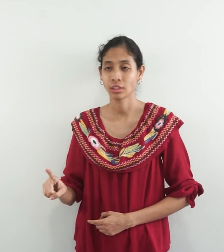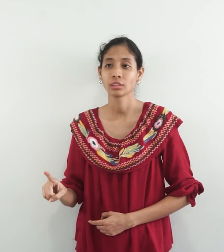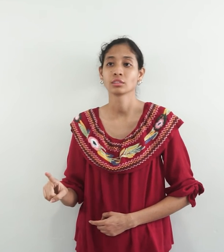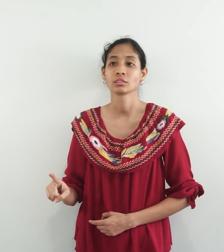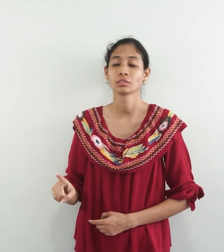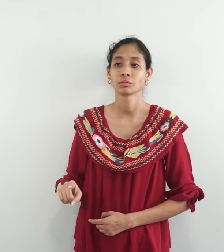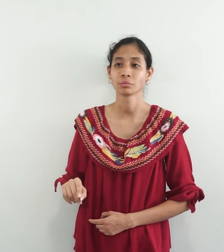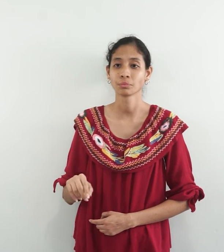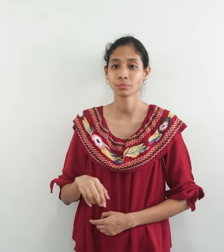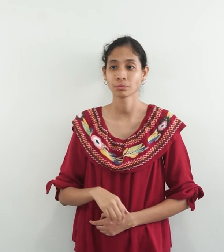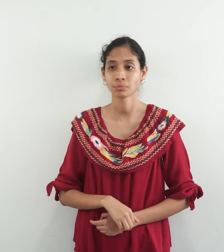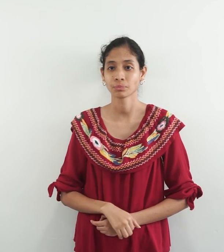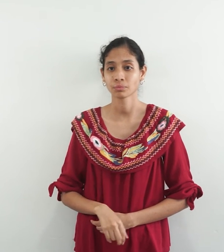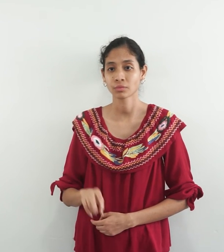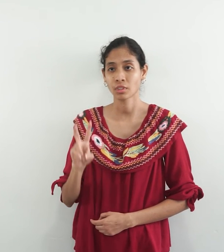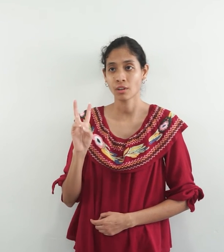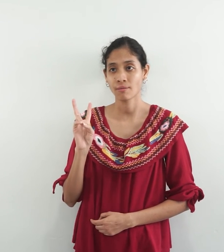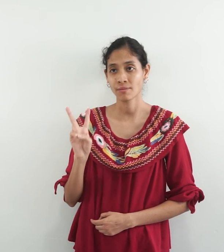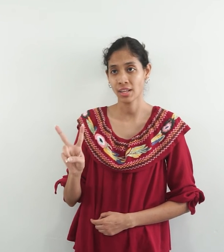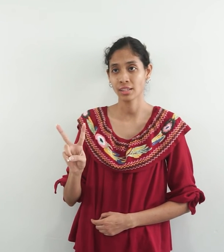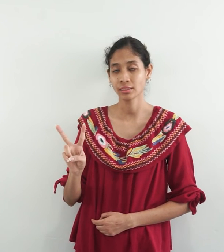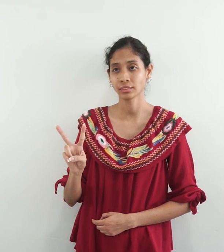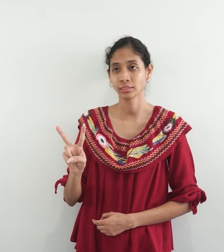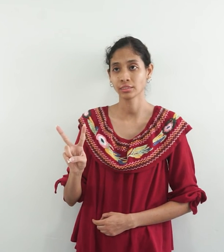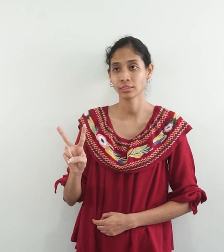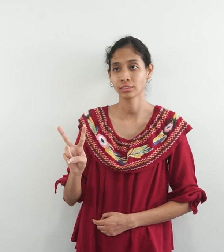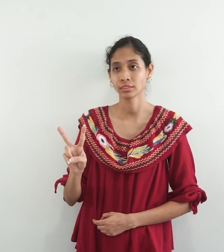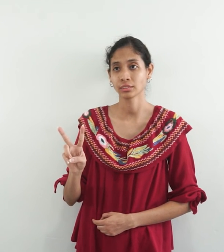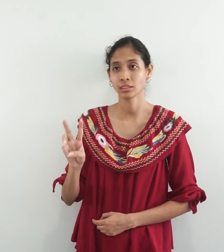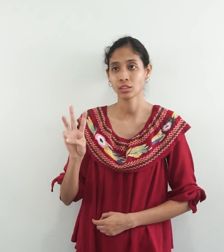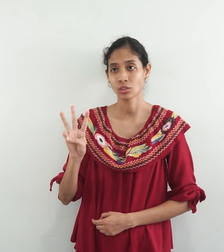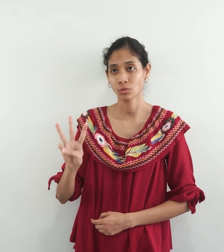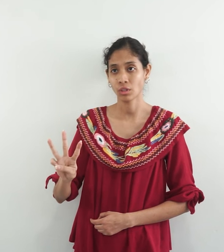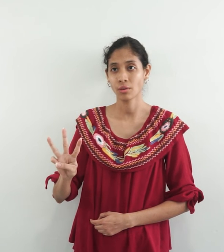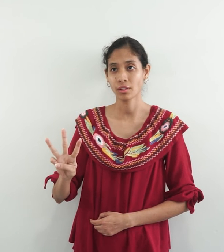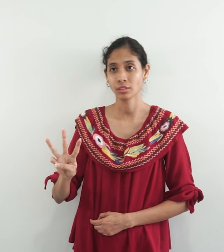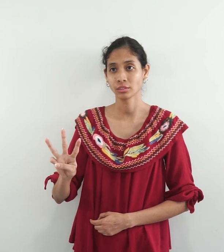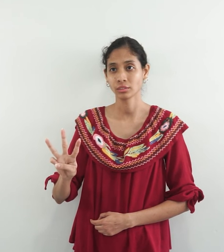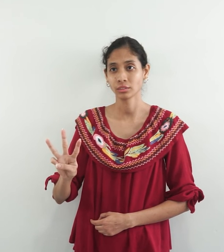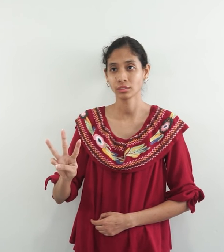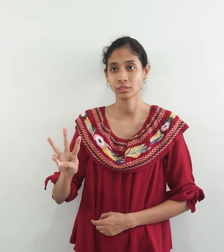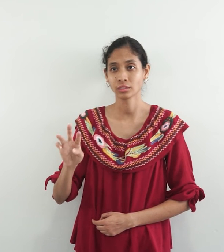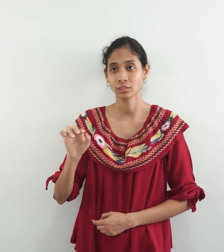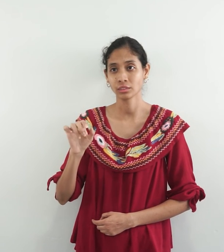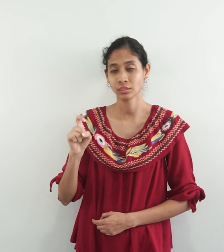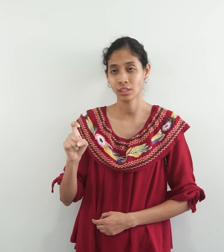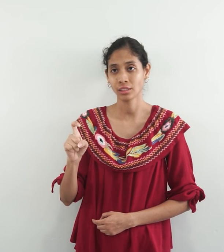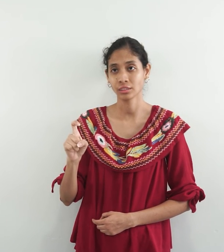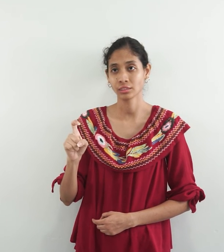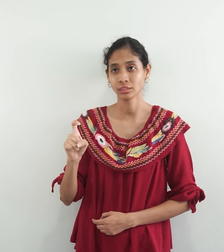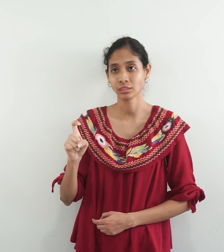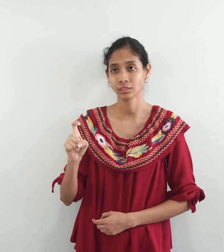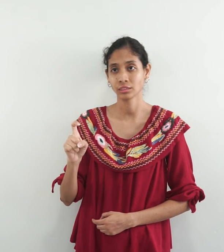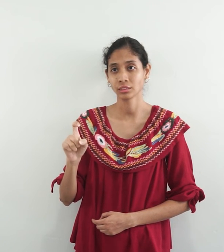V, W, X, Y,